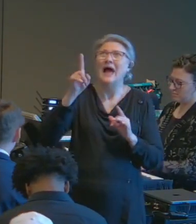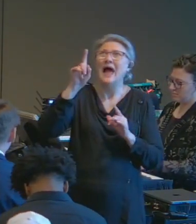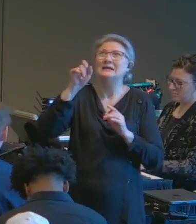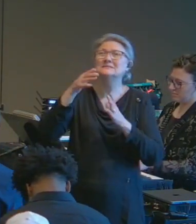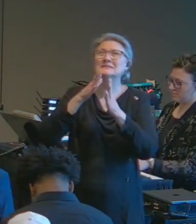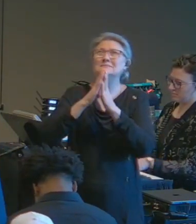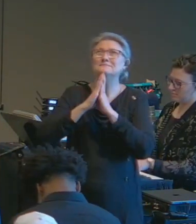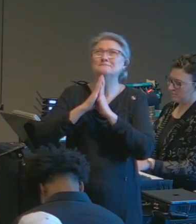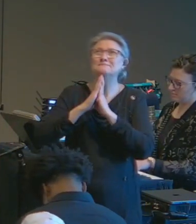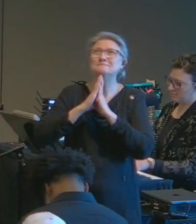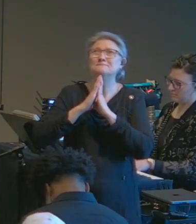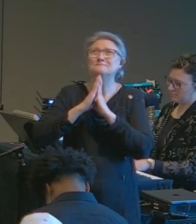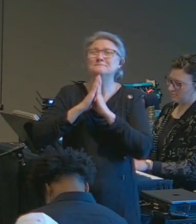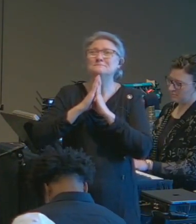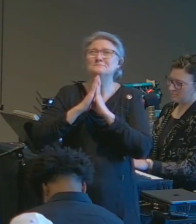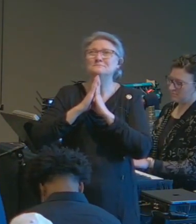morning